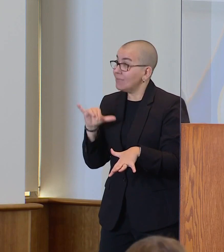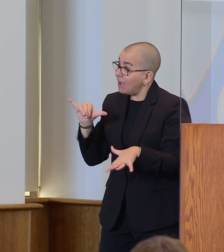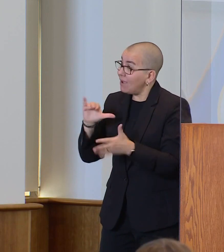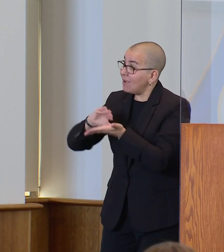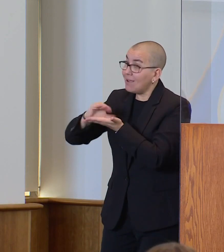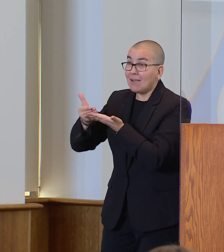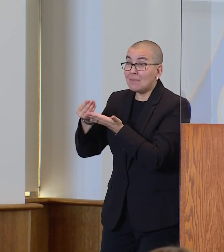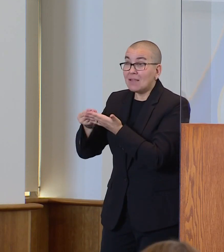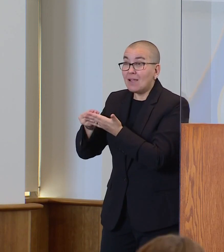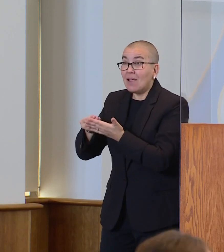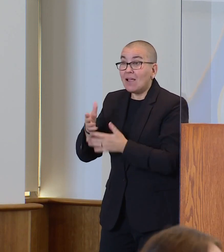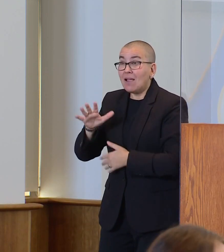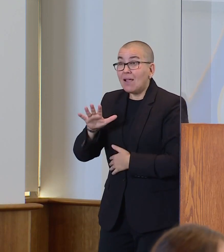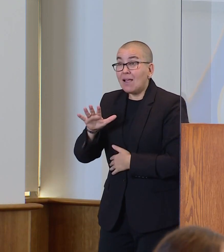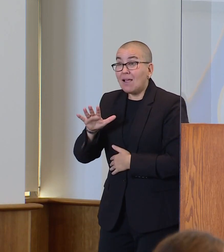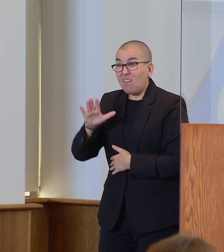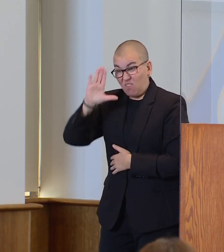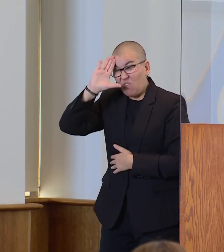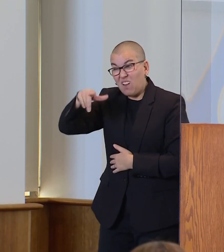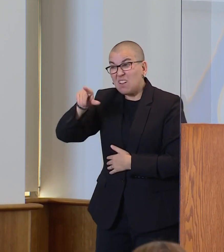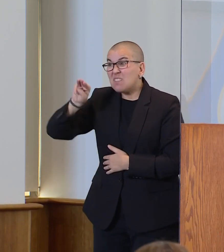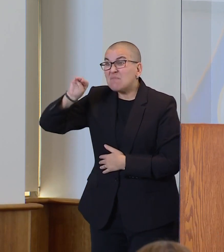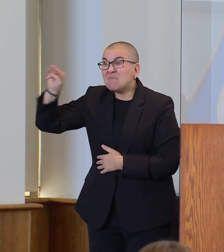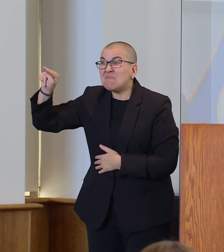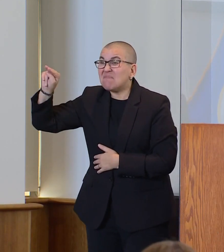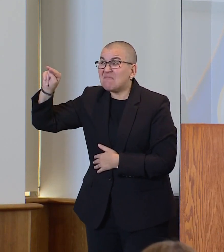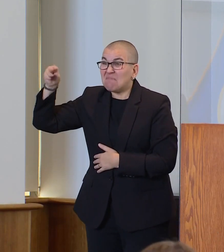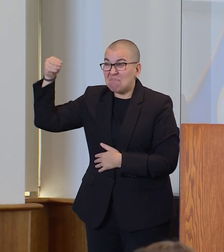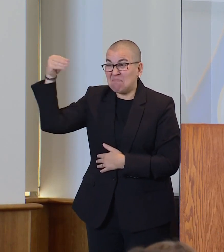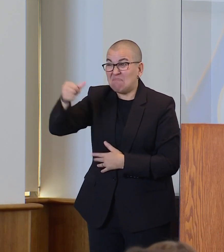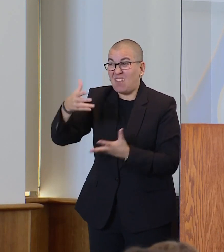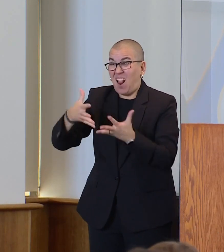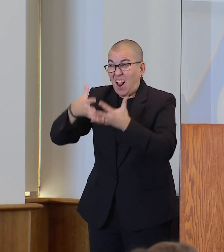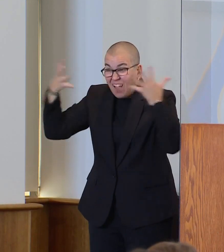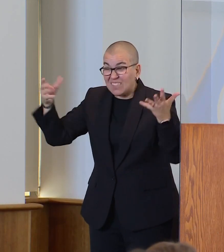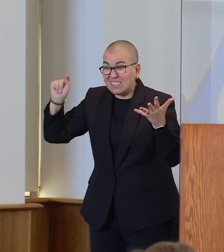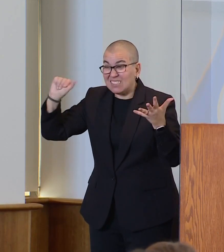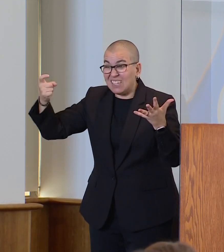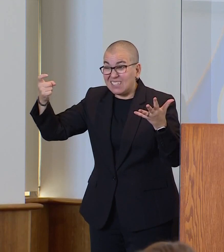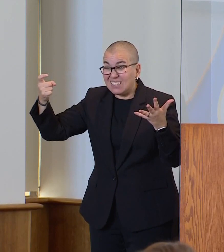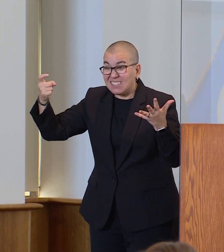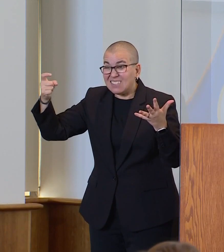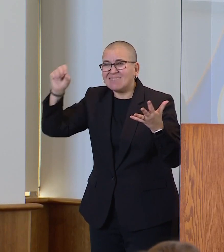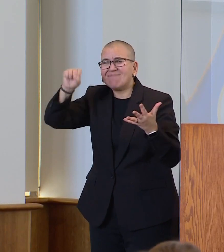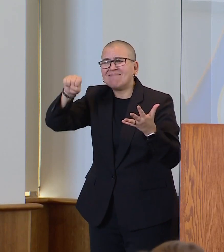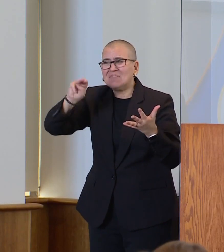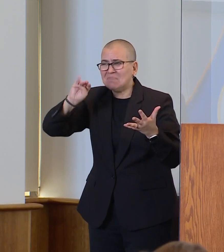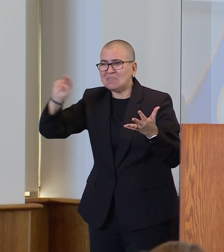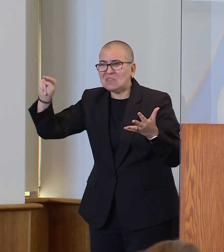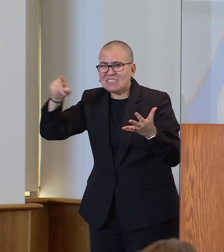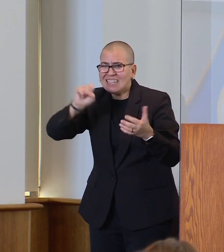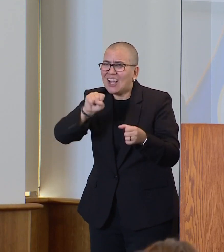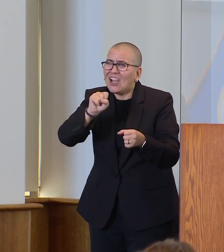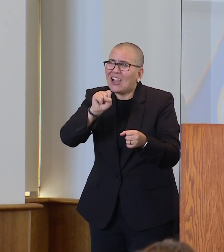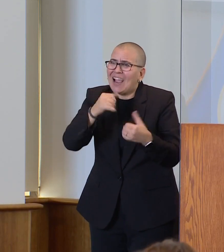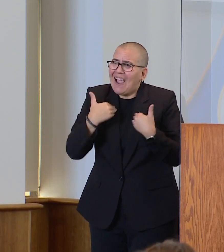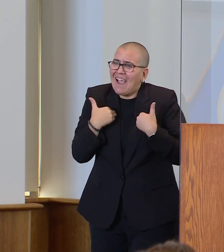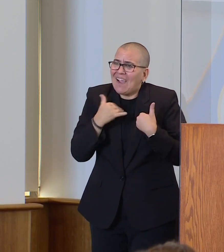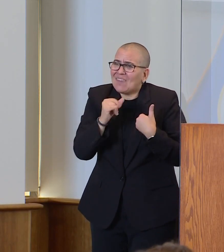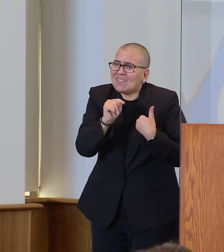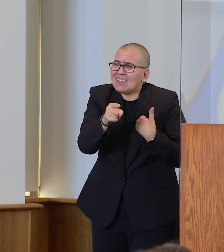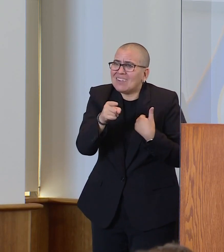Minnesotans are being overtaxed. Money that could be kept within Minnesotan families to help with high grocery prices